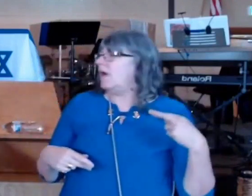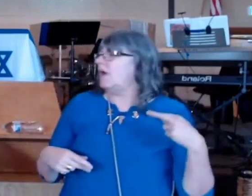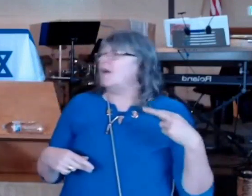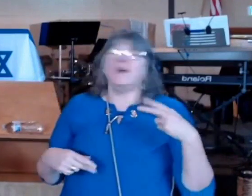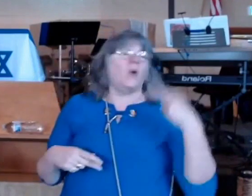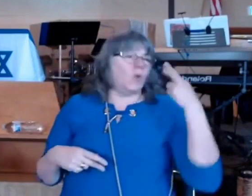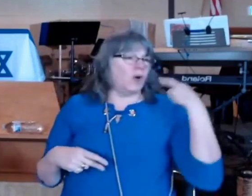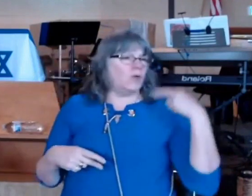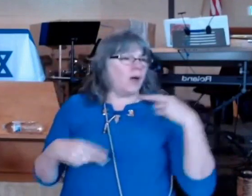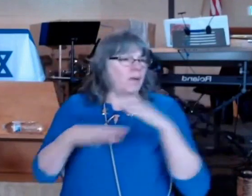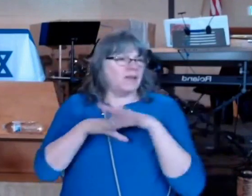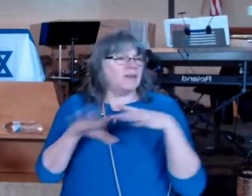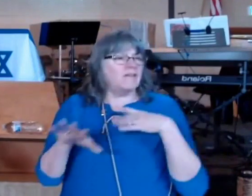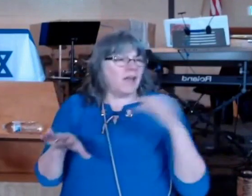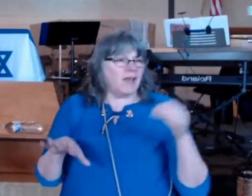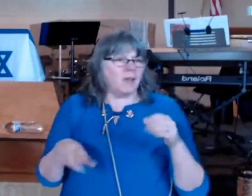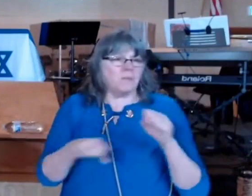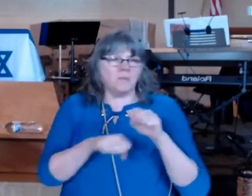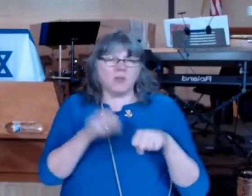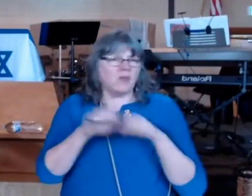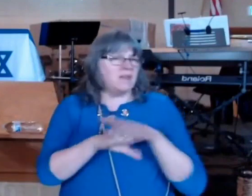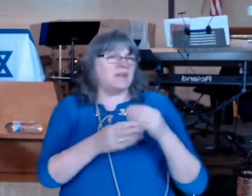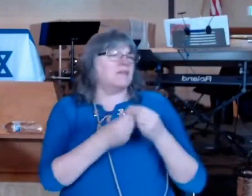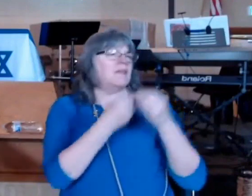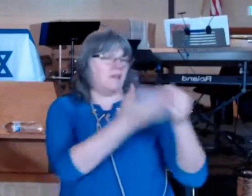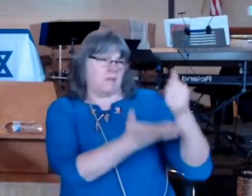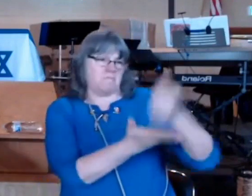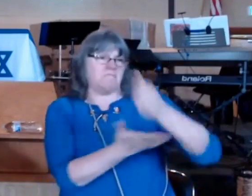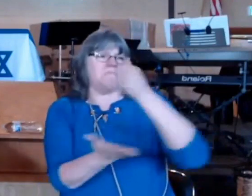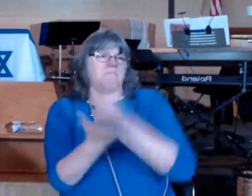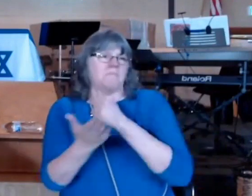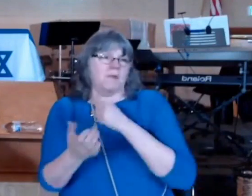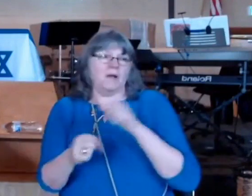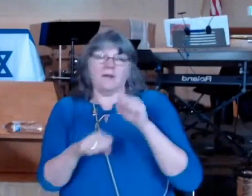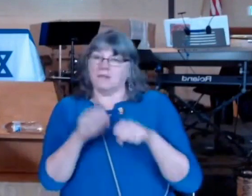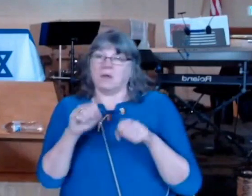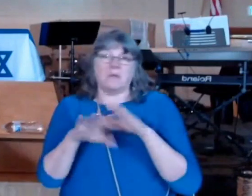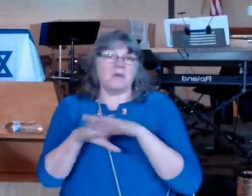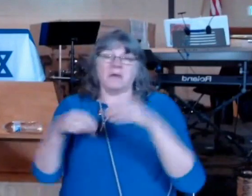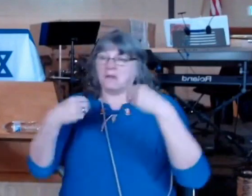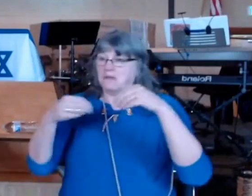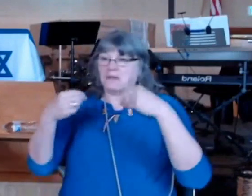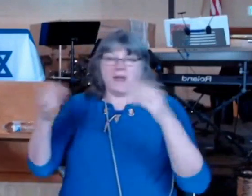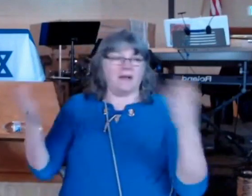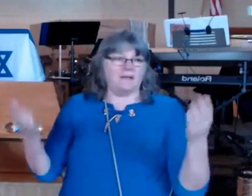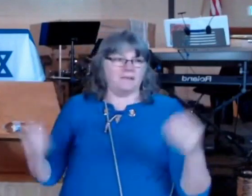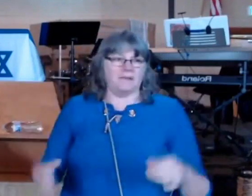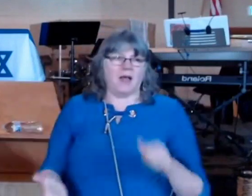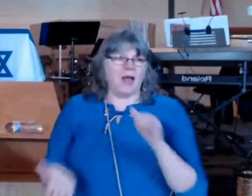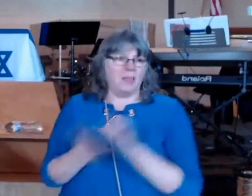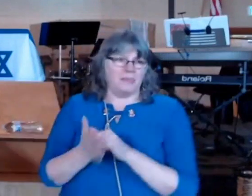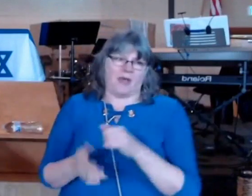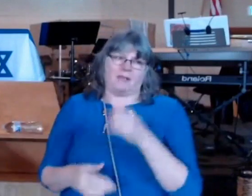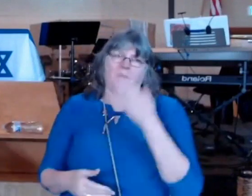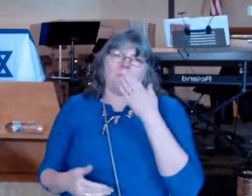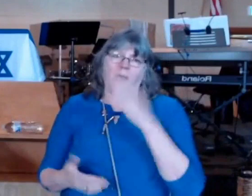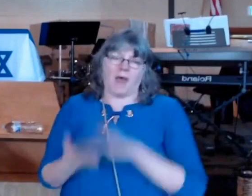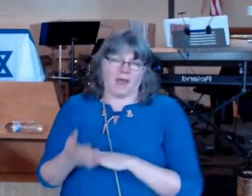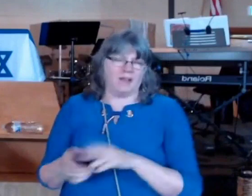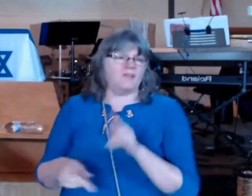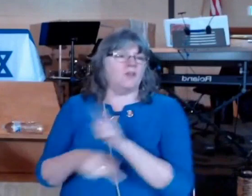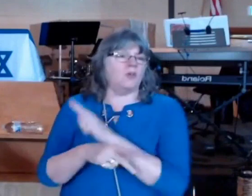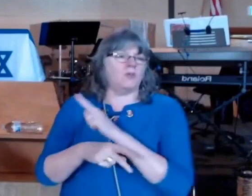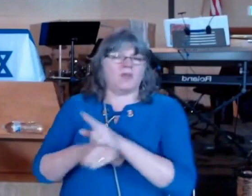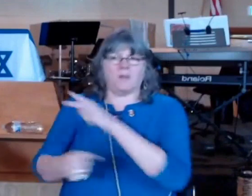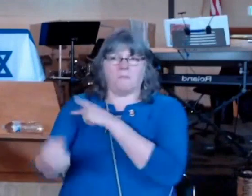didn't like him didn't give it to him you know it's a that's sad we shouldn't use our power and